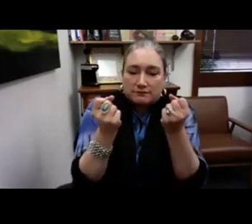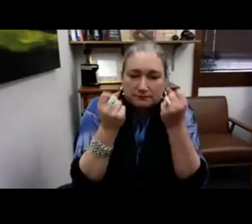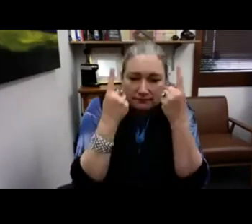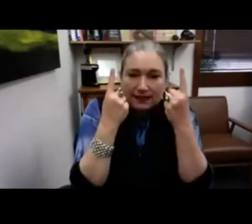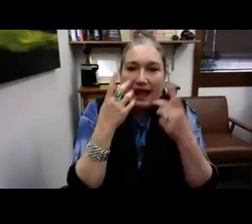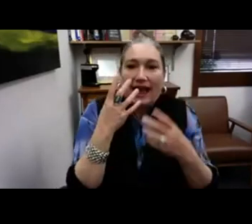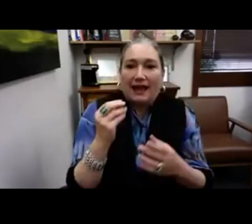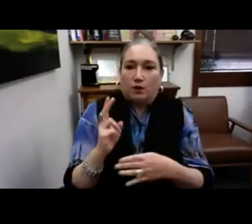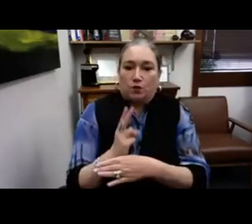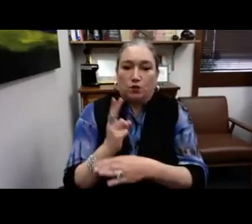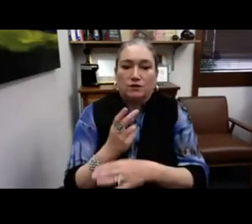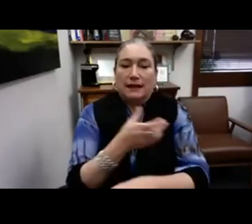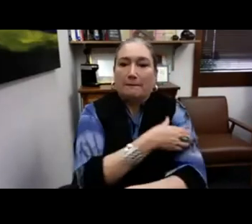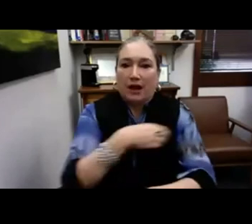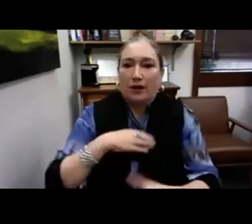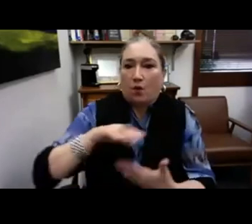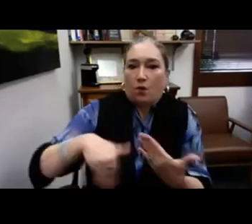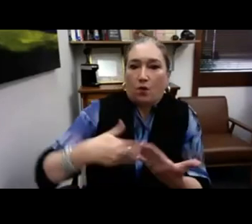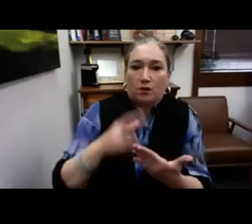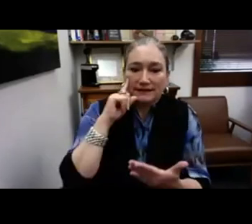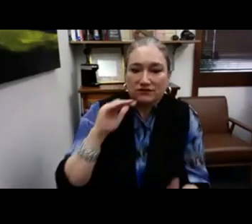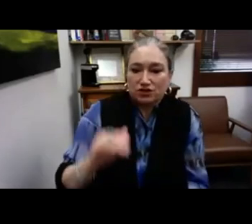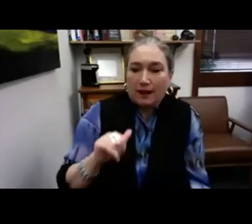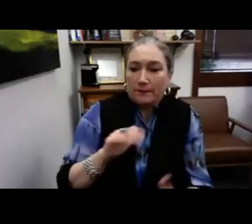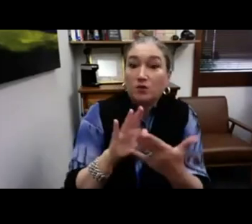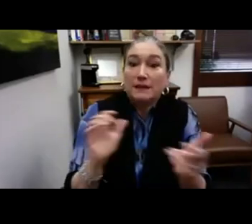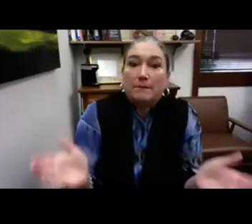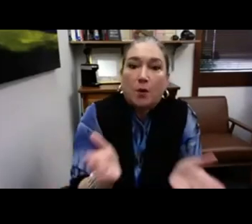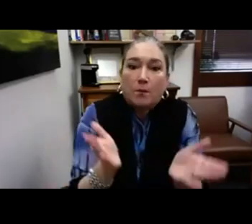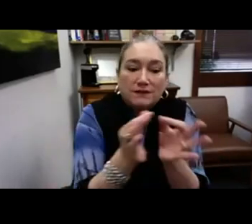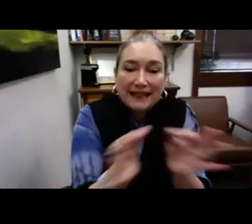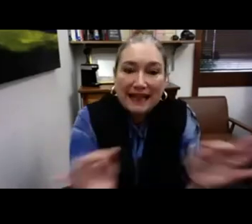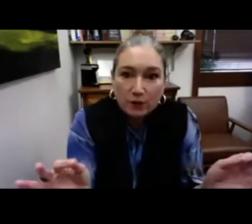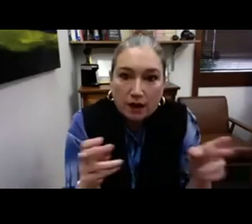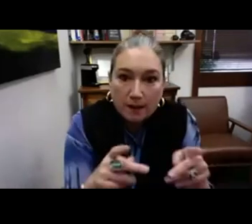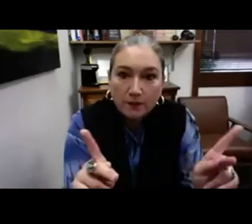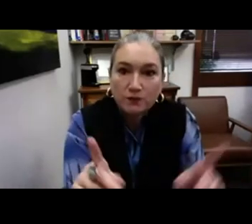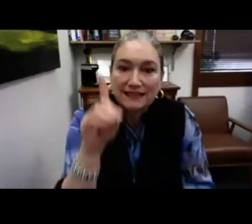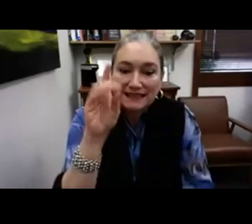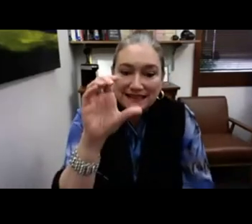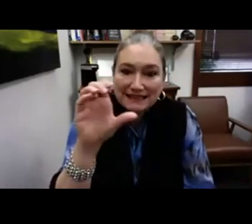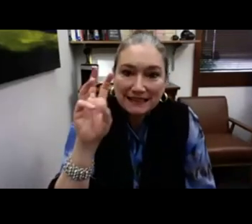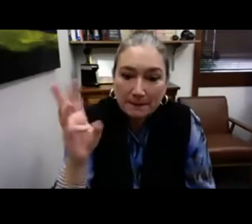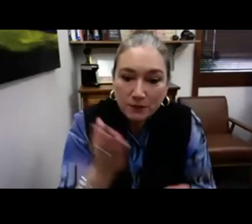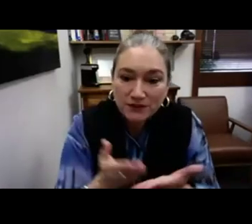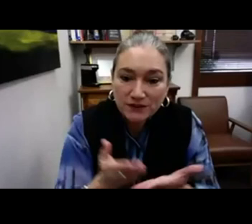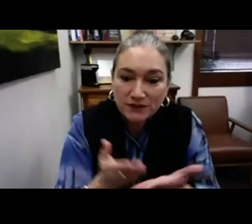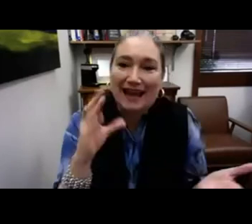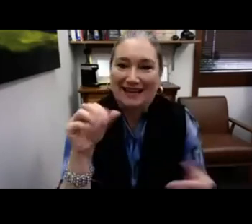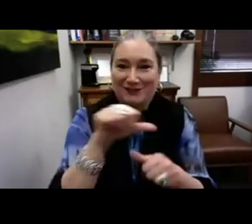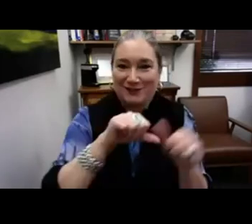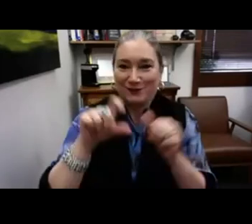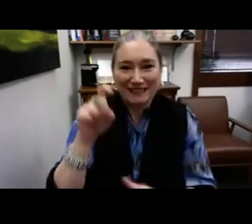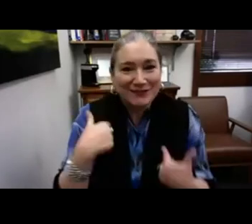The whole deaf child is number three, which is deaf professionals understand, utilizing, empowering the concept of the whole